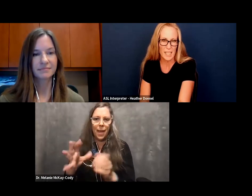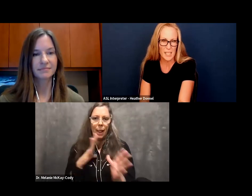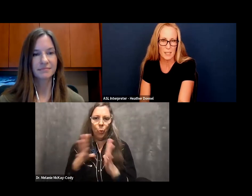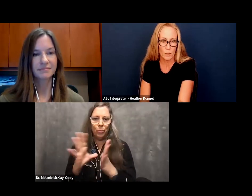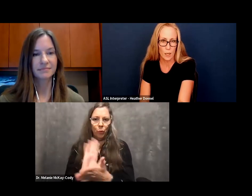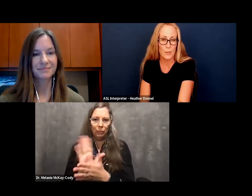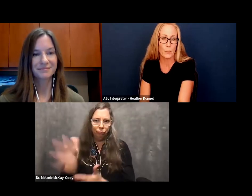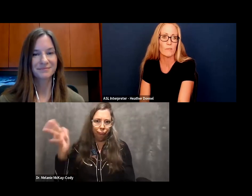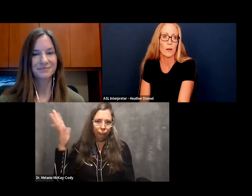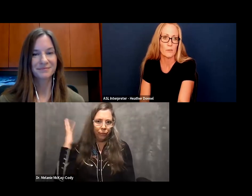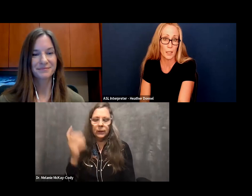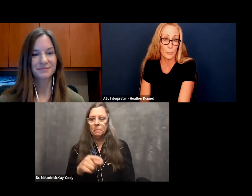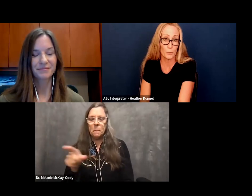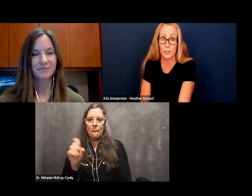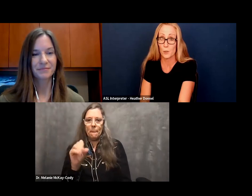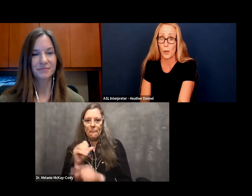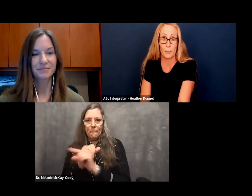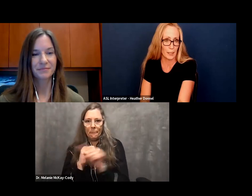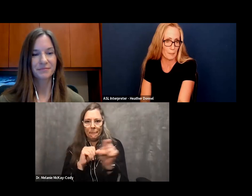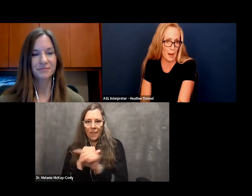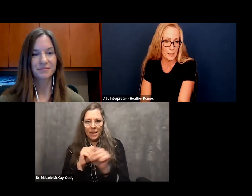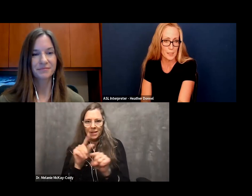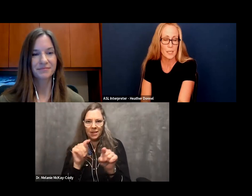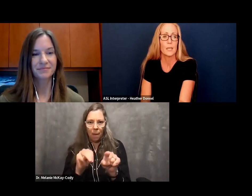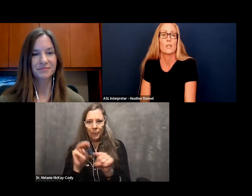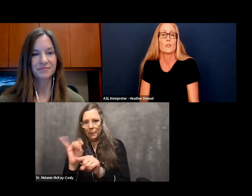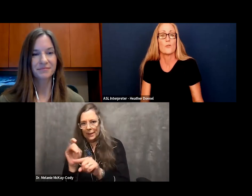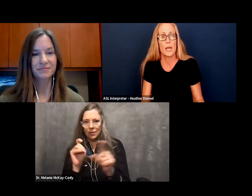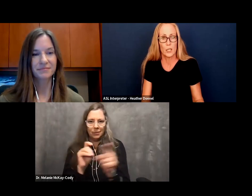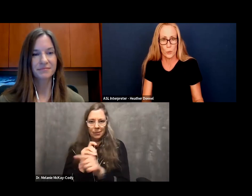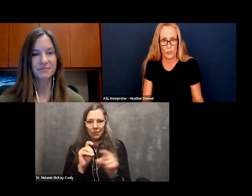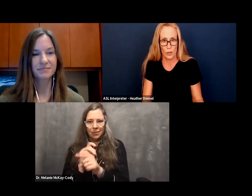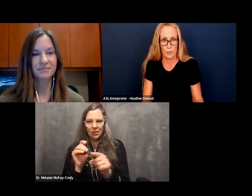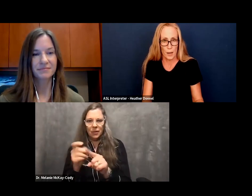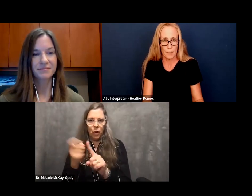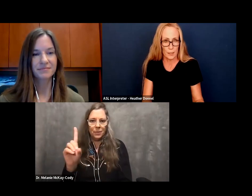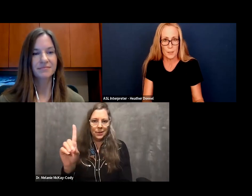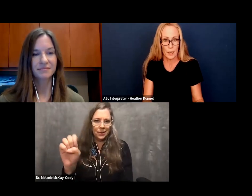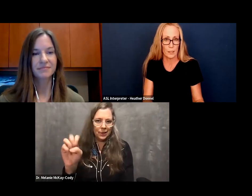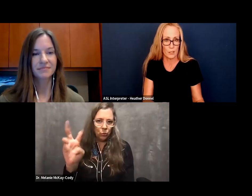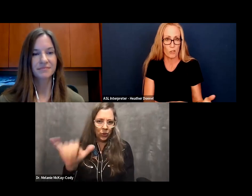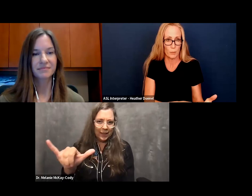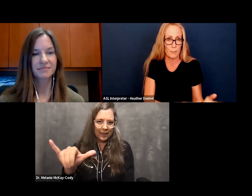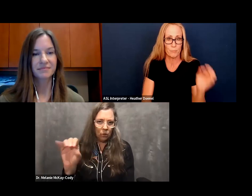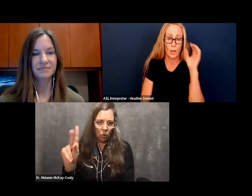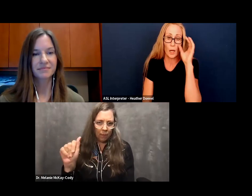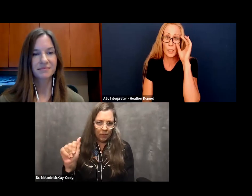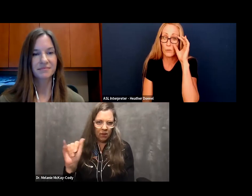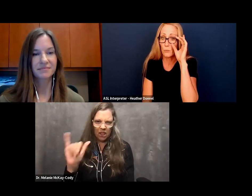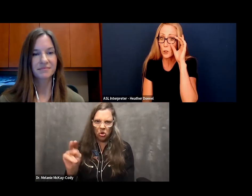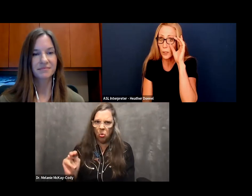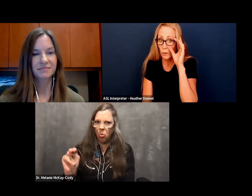Tom Mix. They were involved in Hollywood movies way back in the past. So they knew each other, Tom Mix and this gentleman.